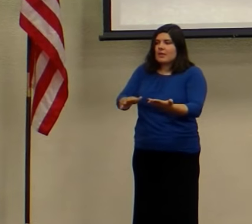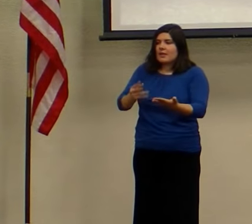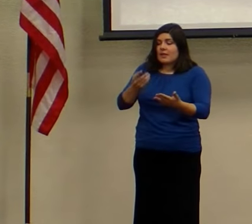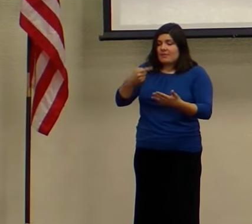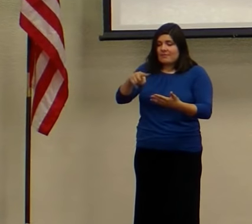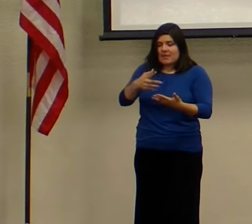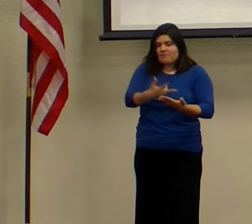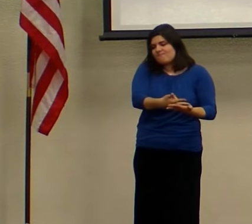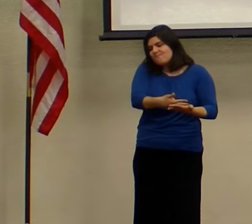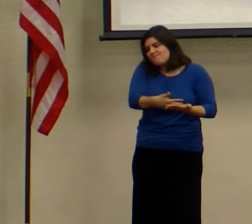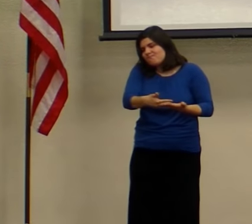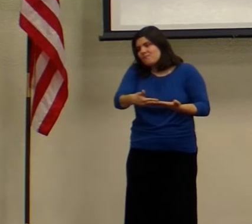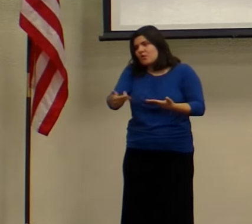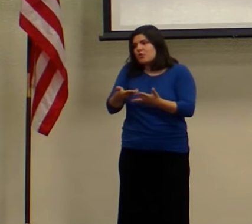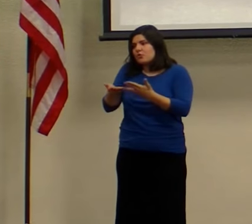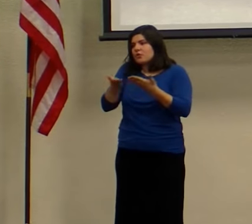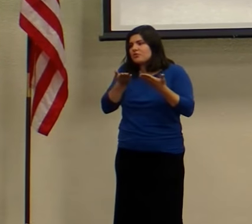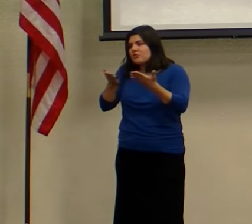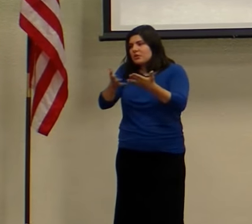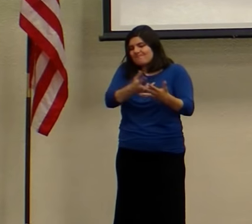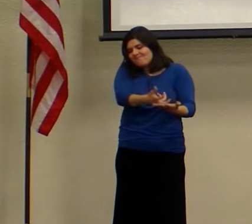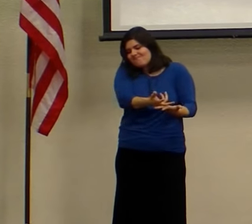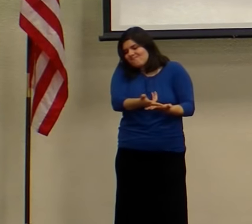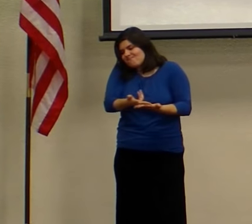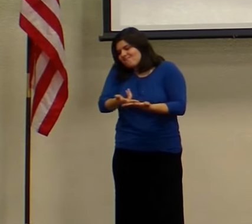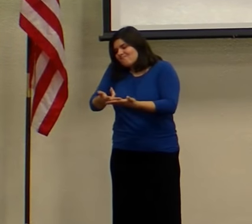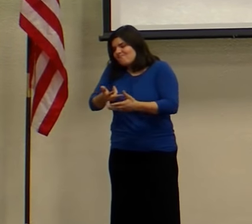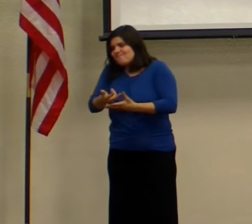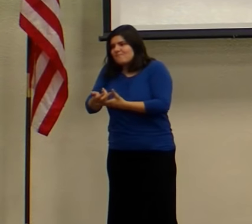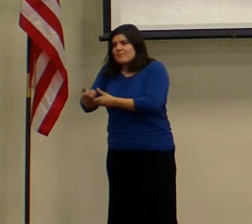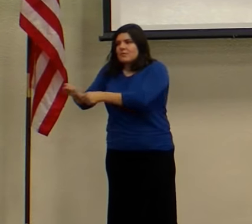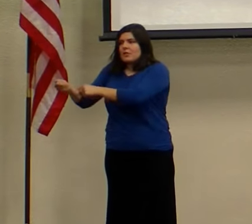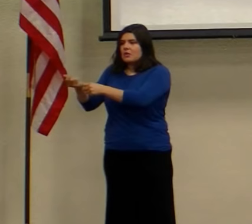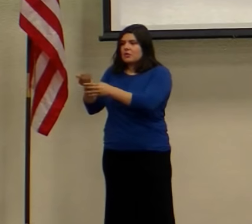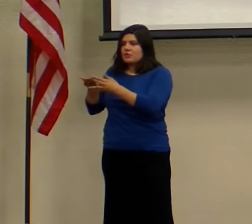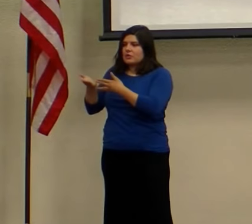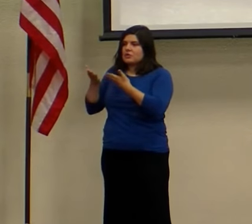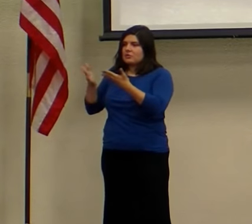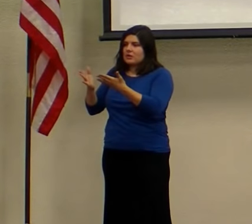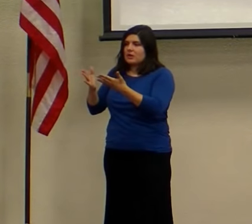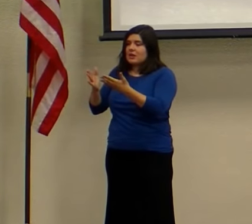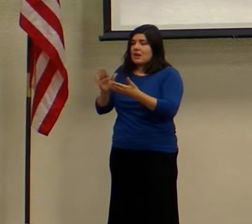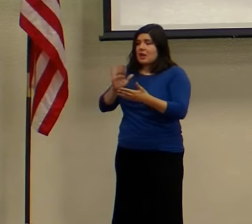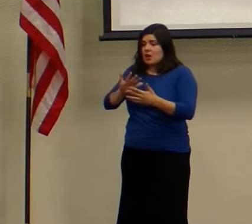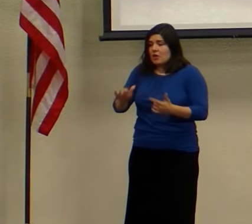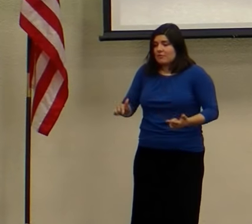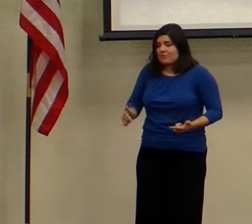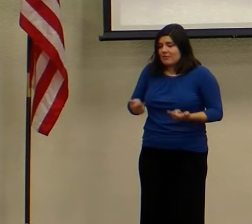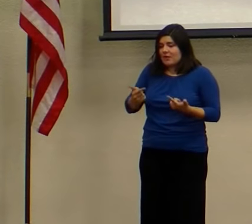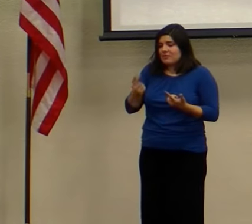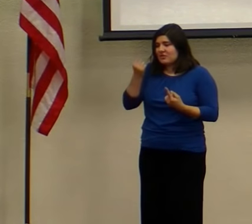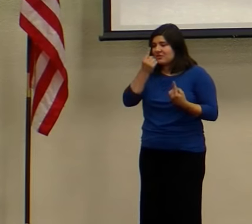streets to bring her to Jesus all during that time she was thinking about her life and how it was about to end.